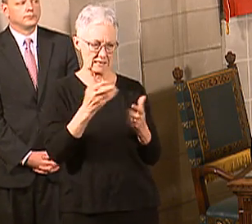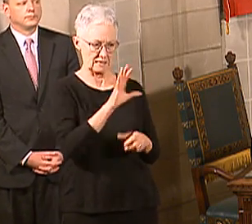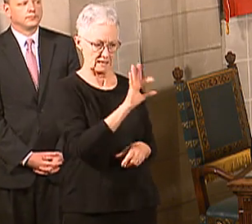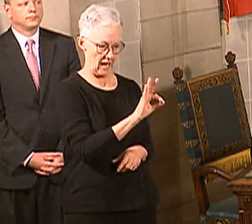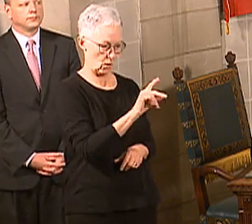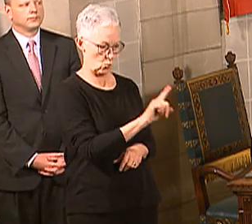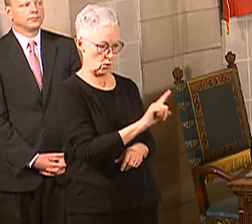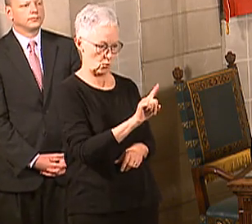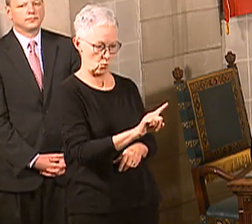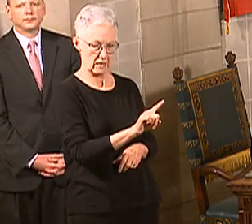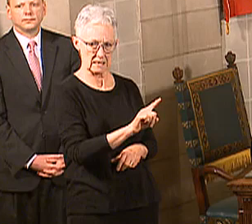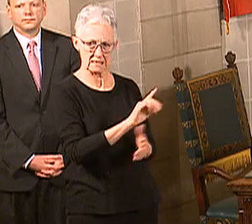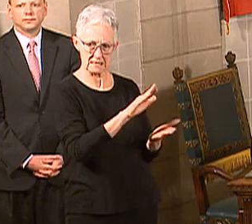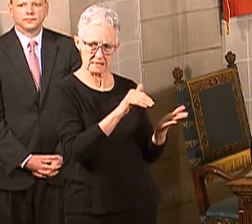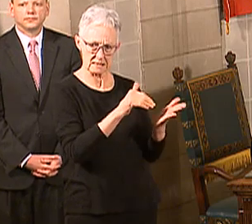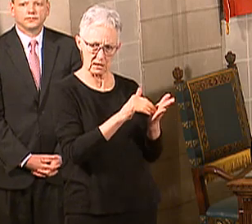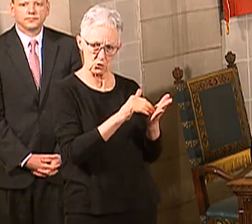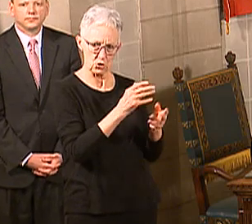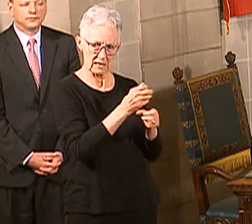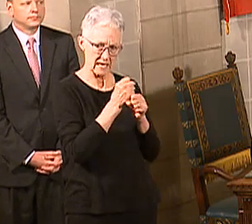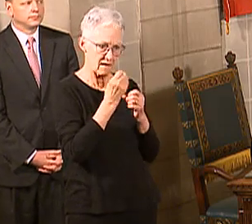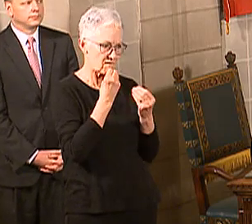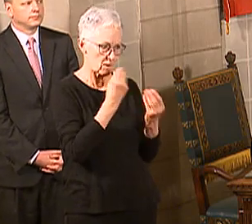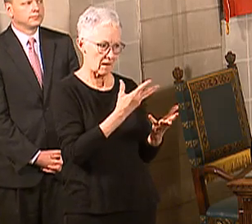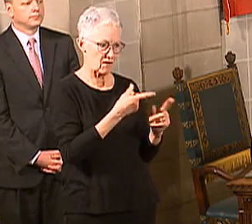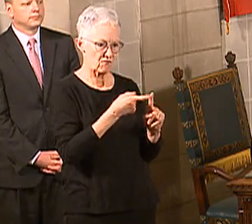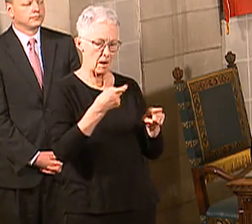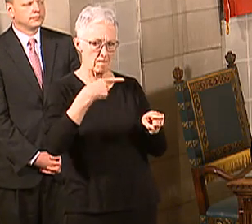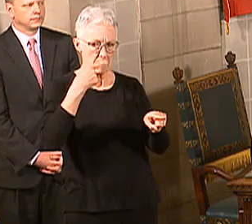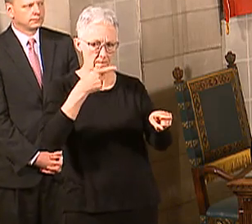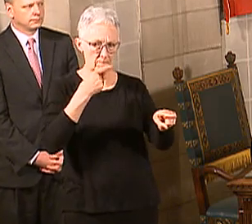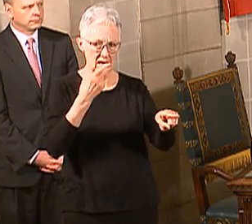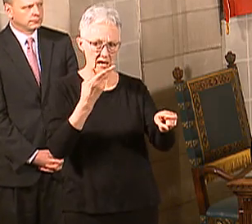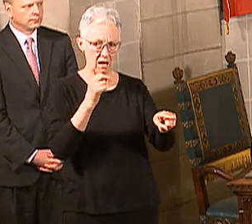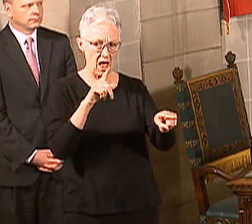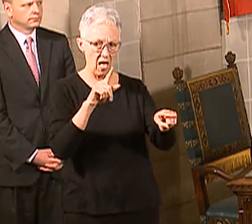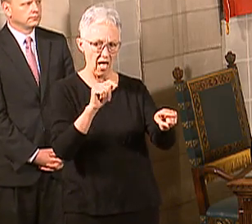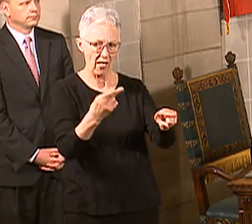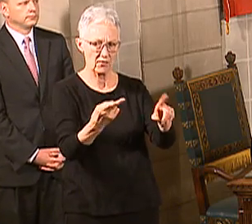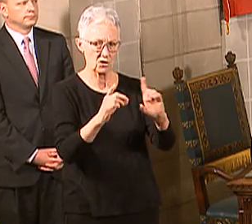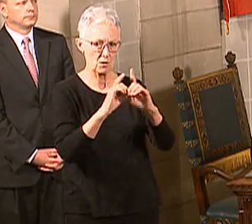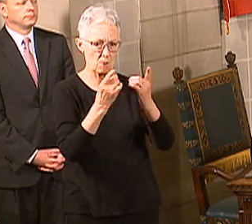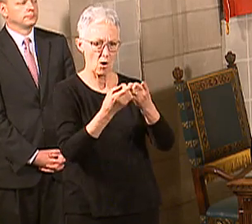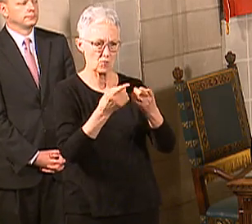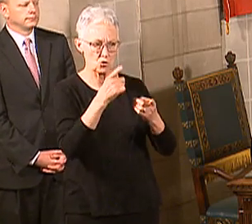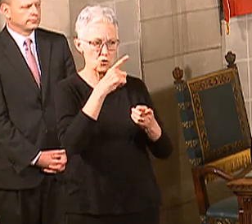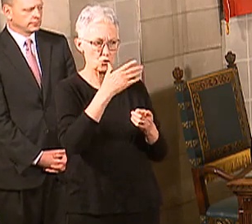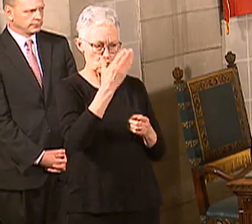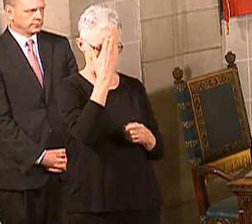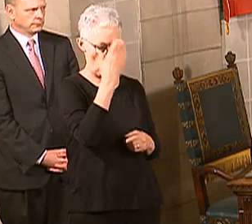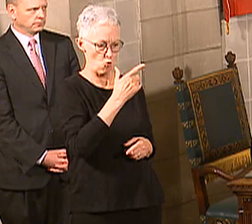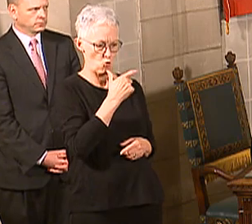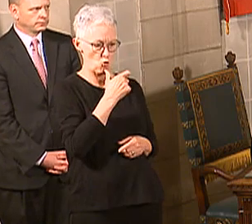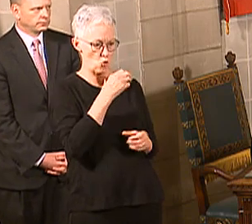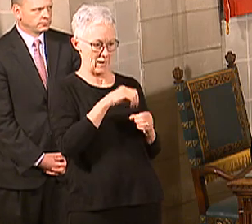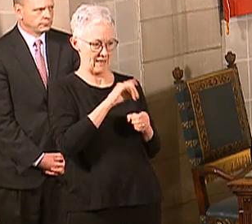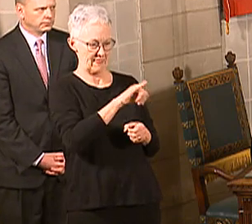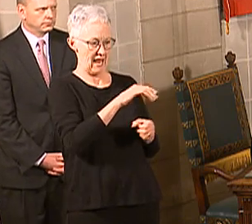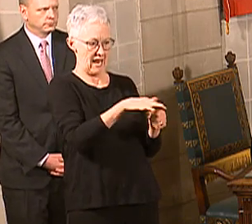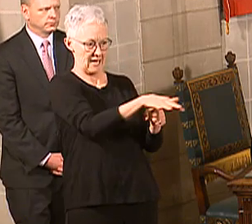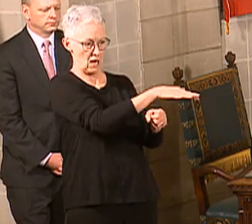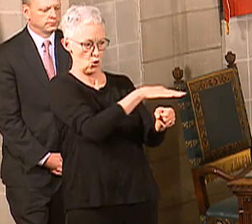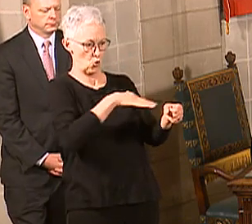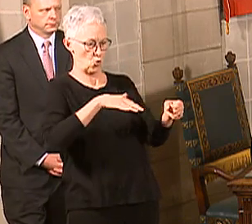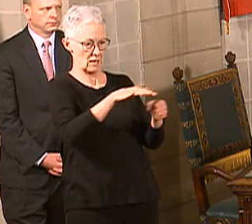information from public health departments. I would suggest go through the regular channels to talk to folks about how something like that might be mechanized and